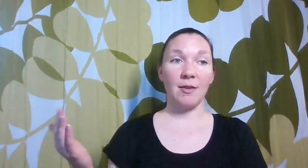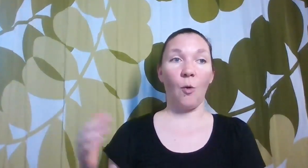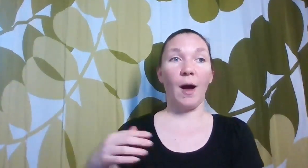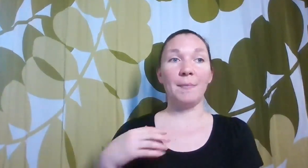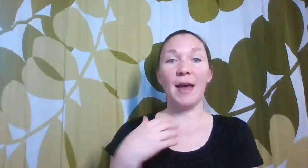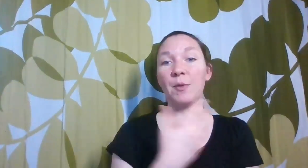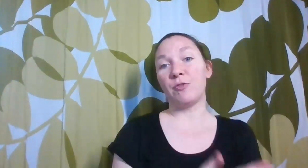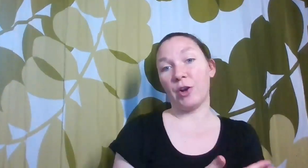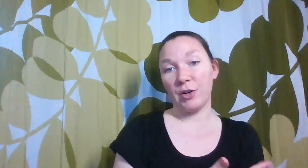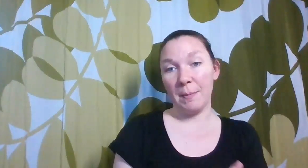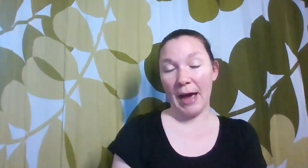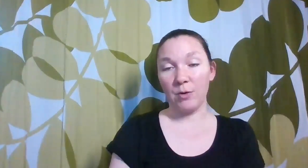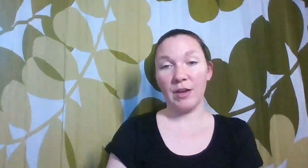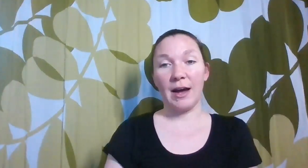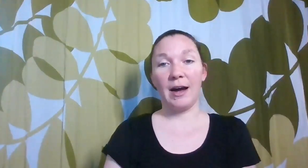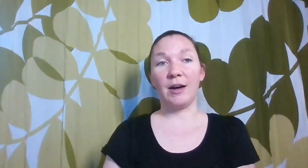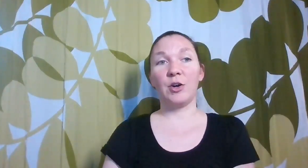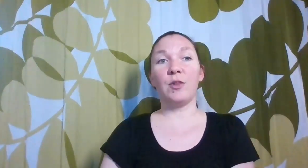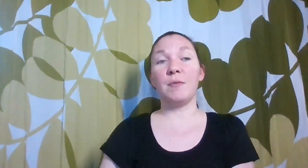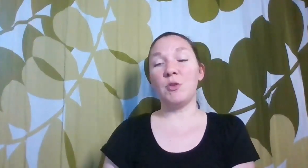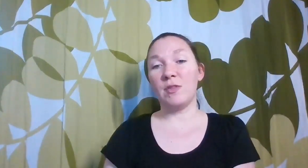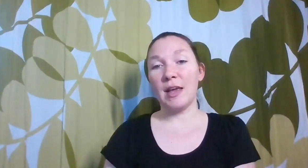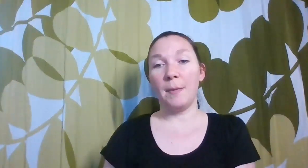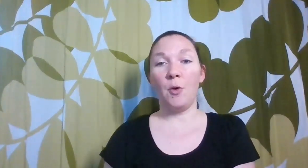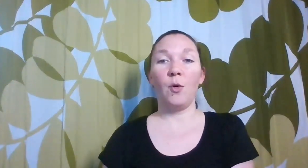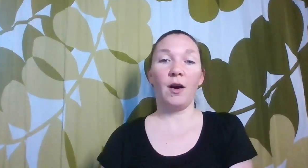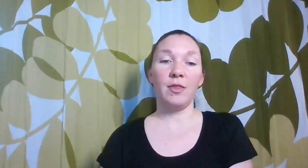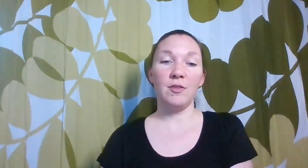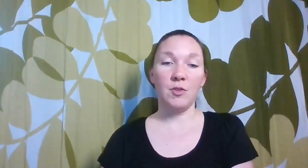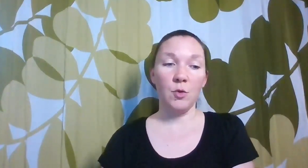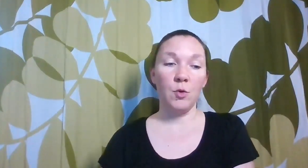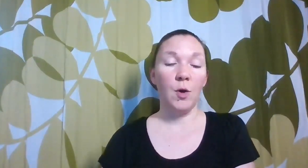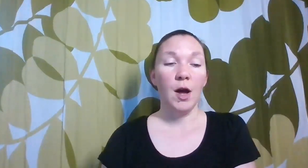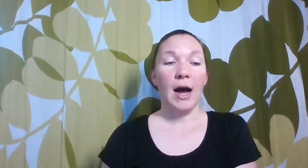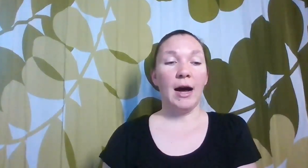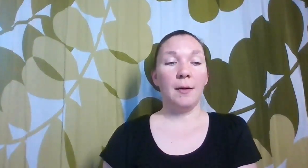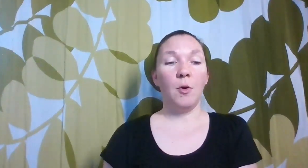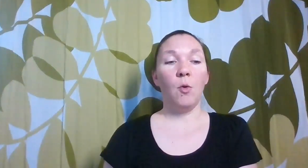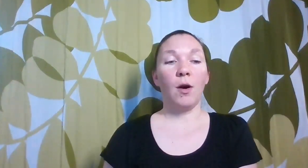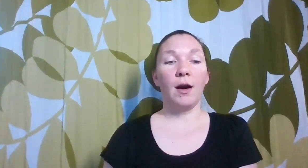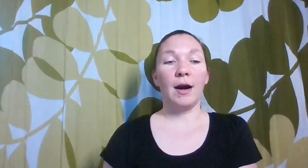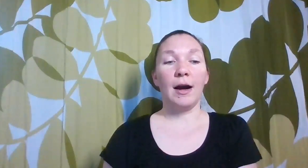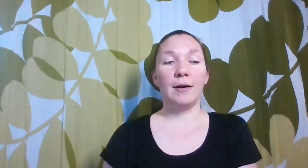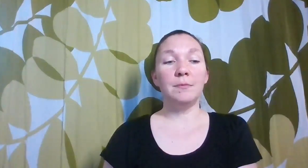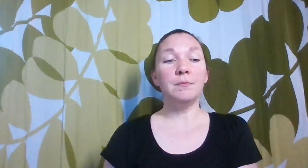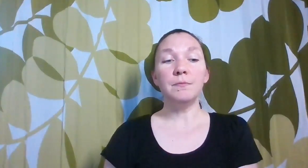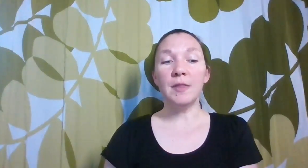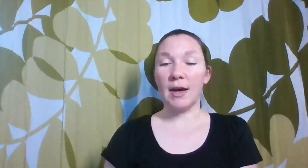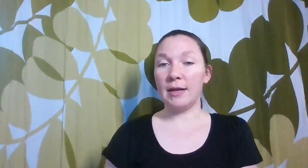that we've learned about. Go to the museum or the zoo or the